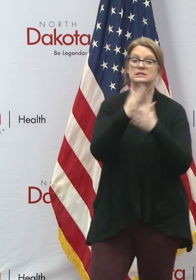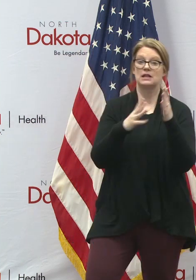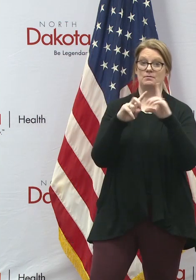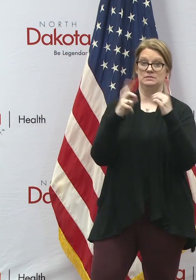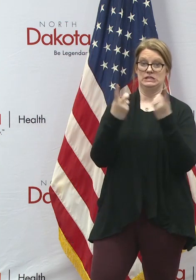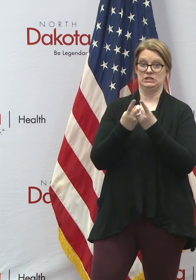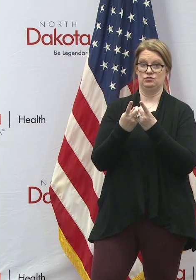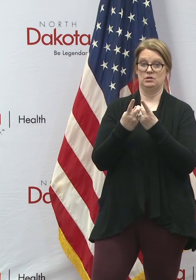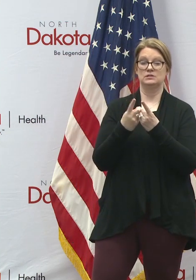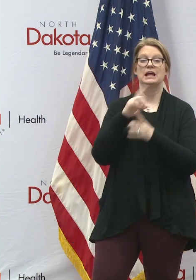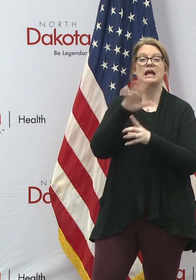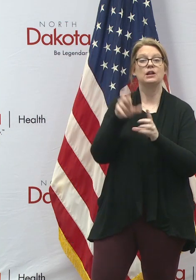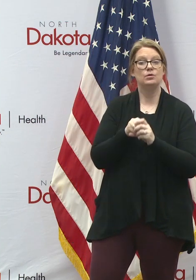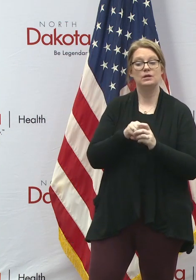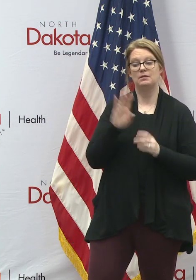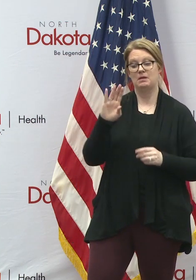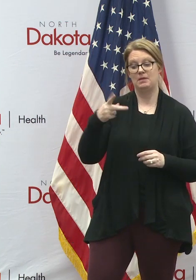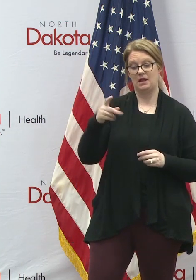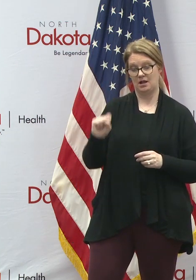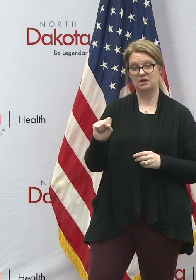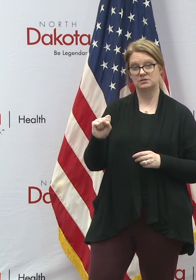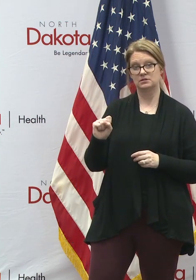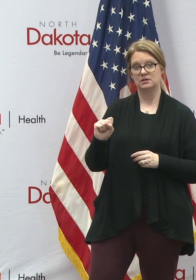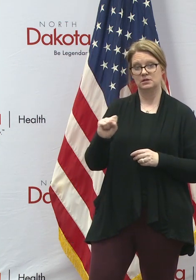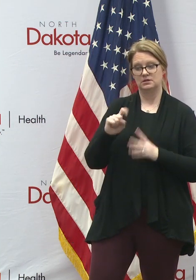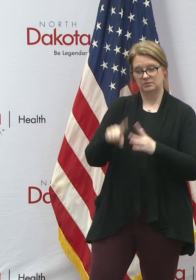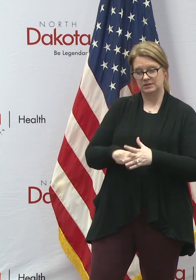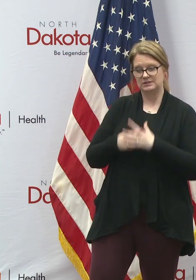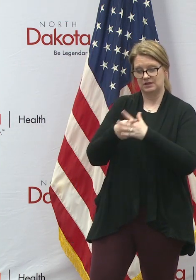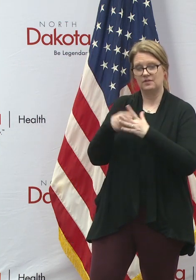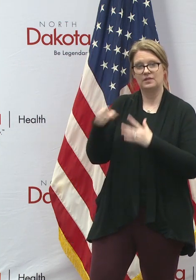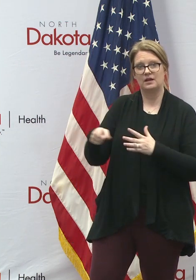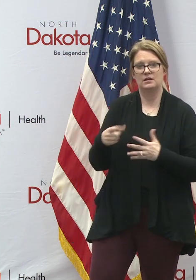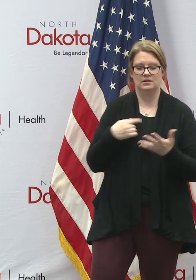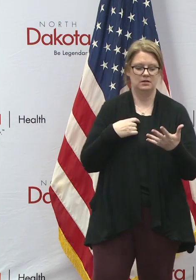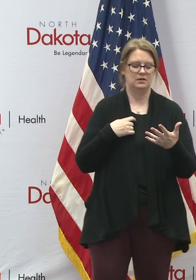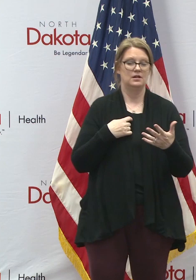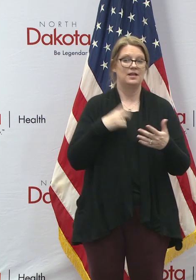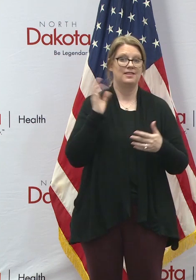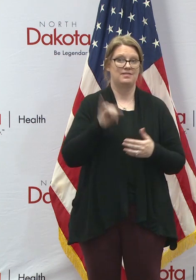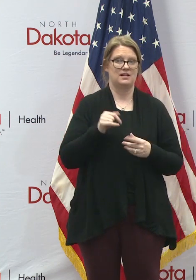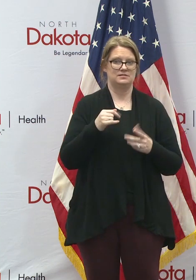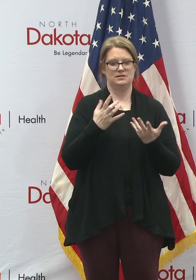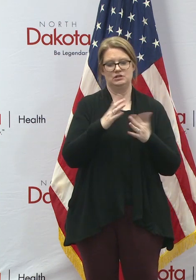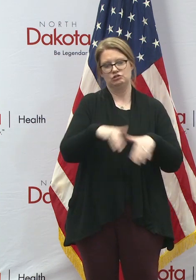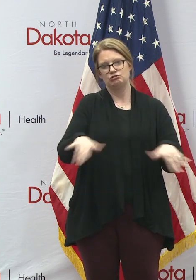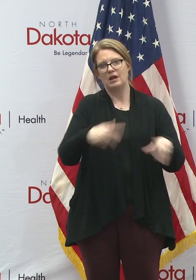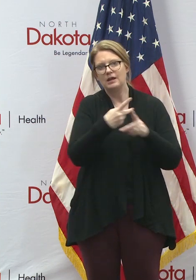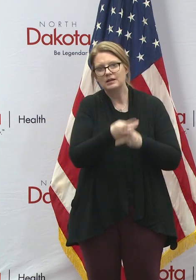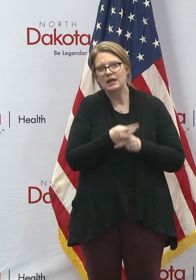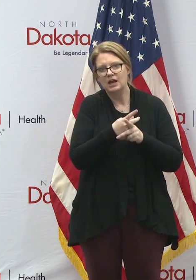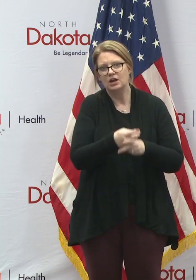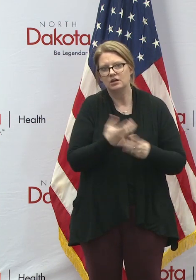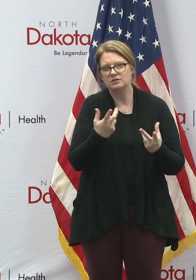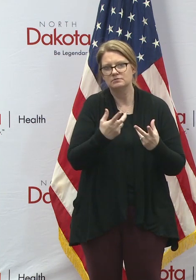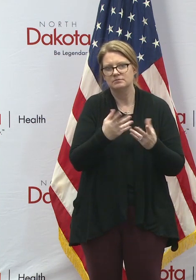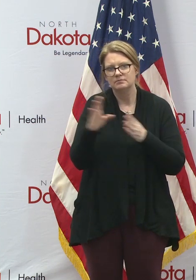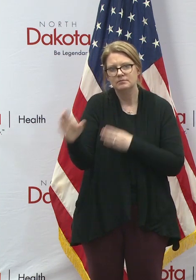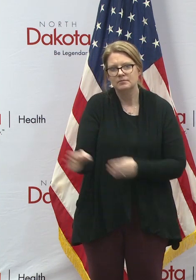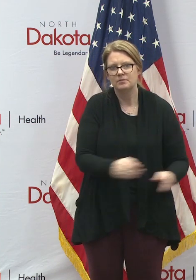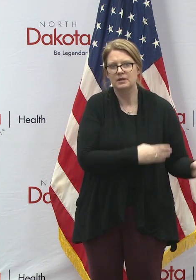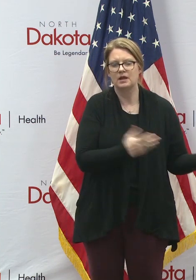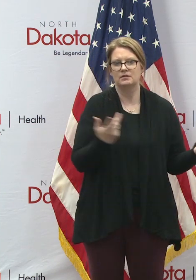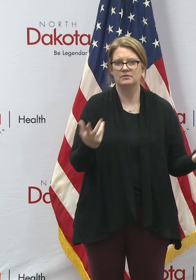this, including Bismarck Public Schools. So that's the childcare initiative in a nutshell. Under our timeline, the modified